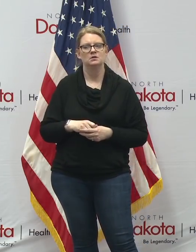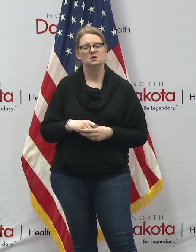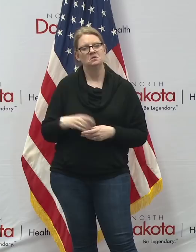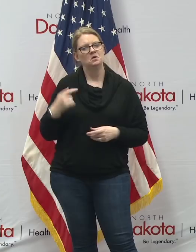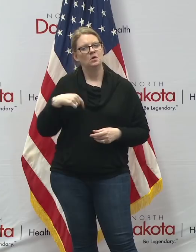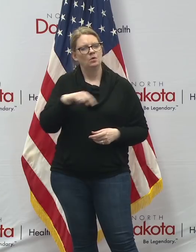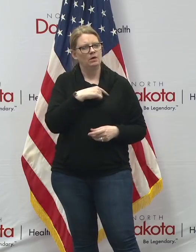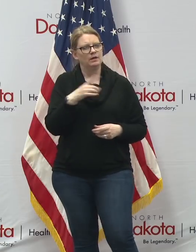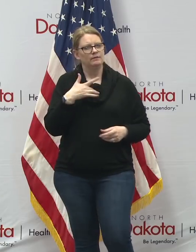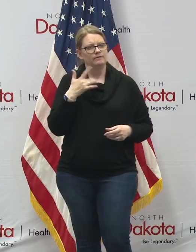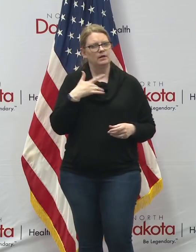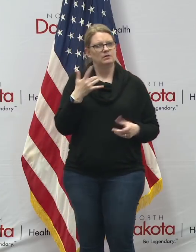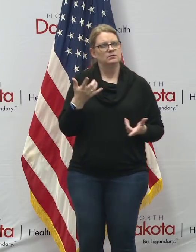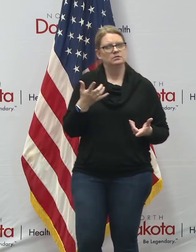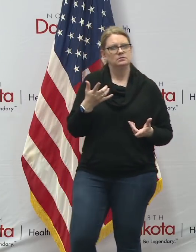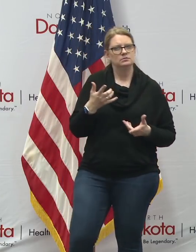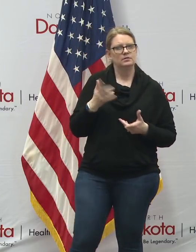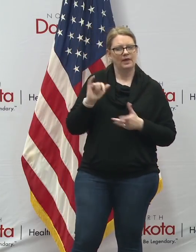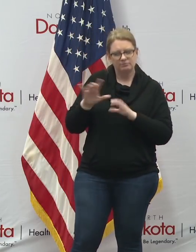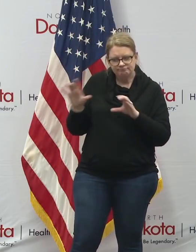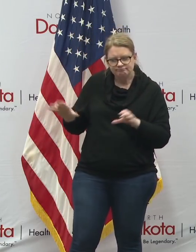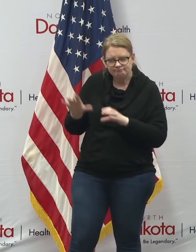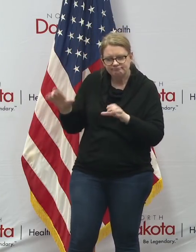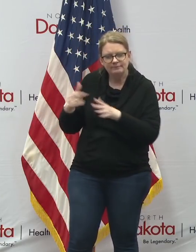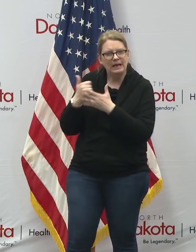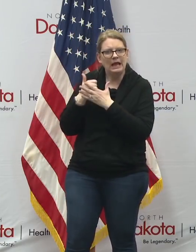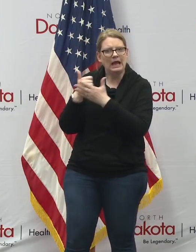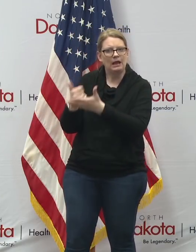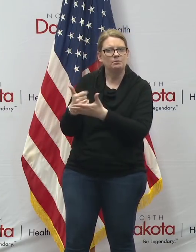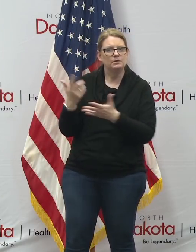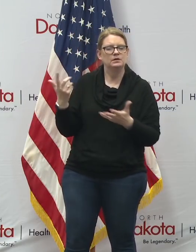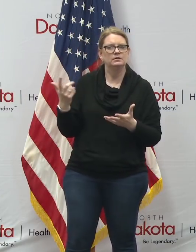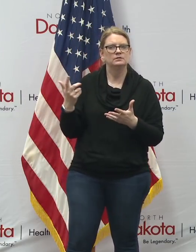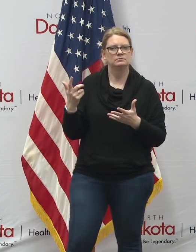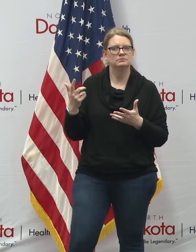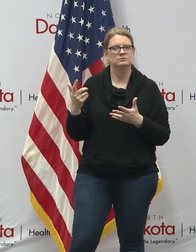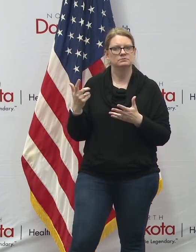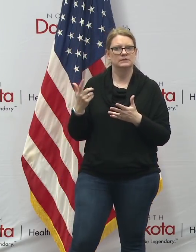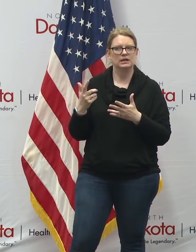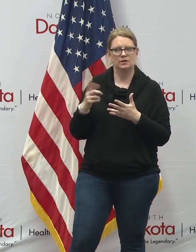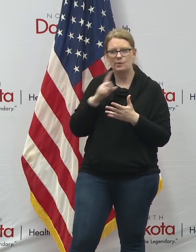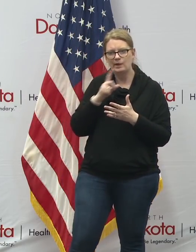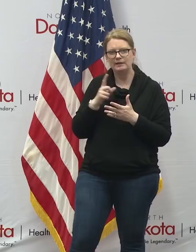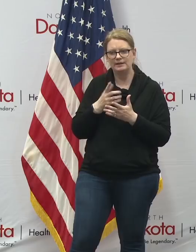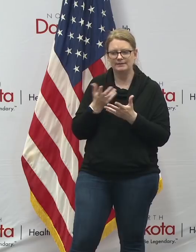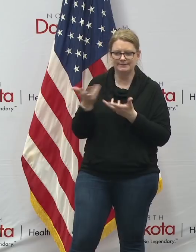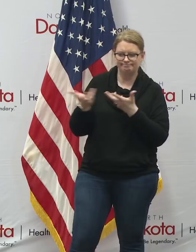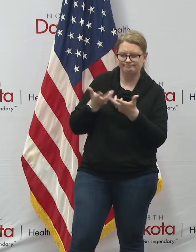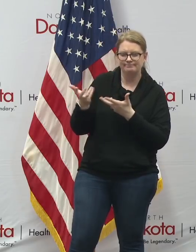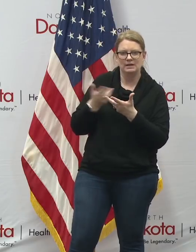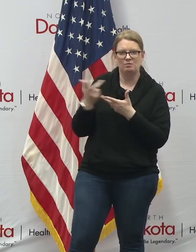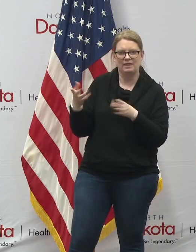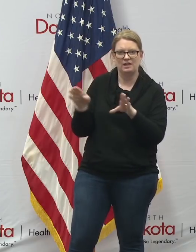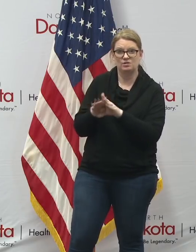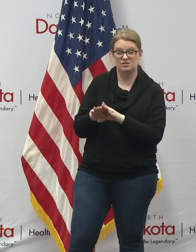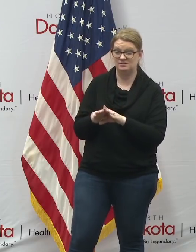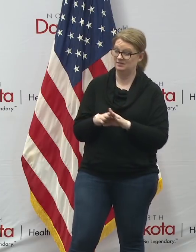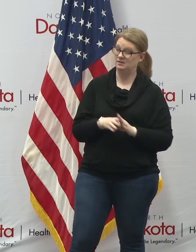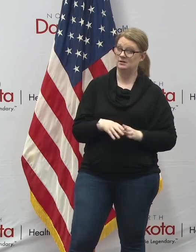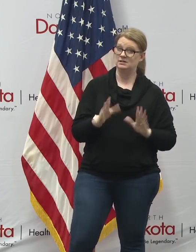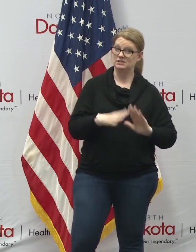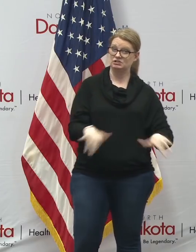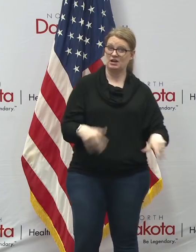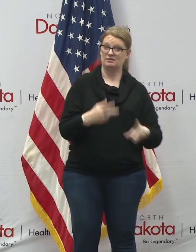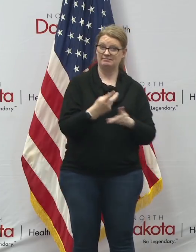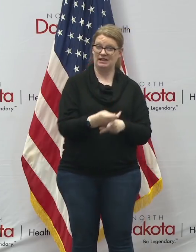that that action that we that was taken you know helped at least for the moment stem the tide of those closures because it's an essential piece of infrastructure that